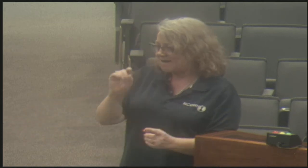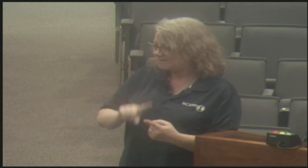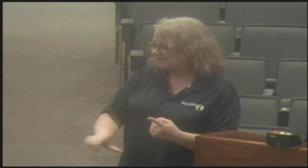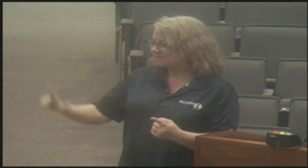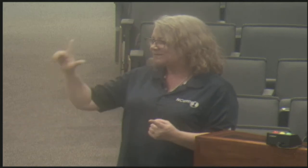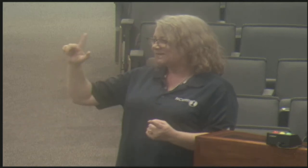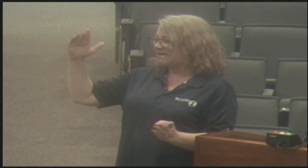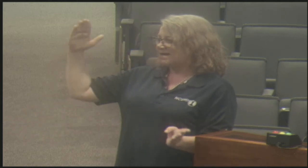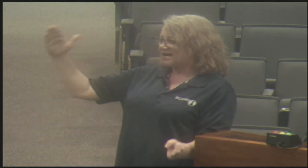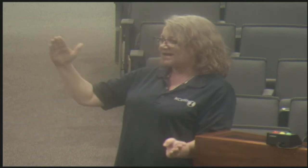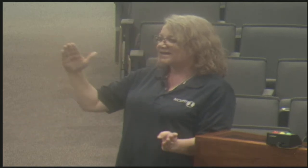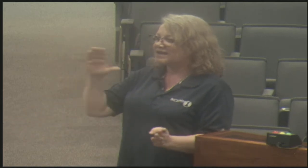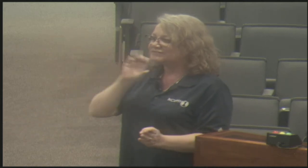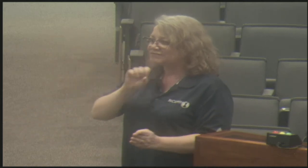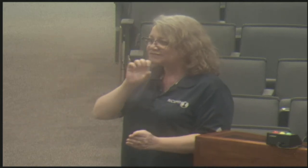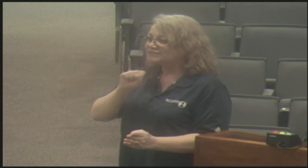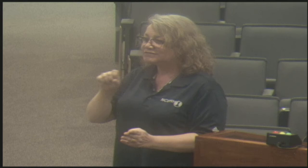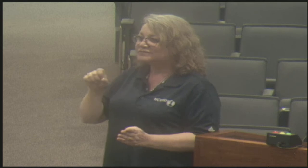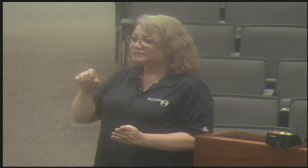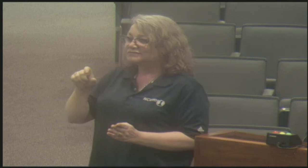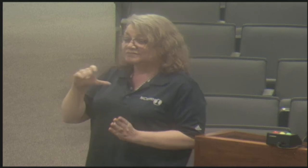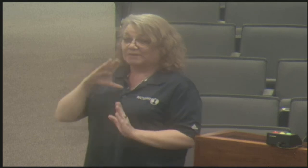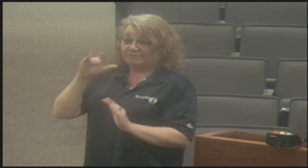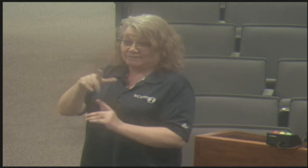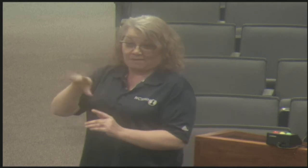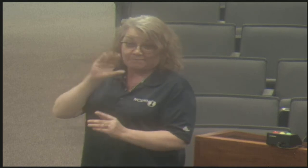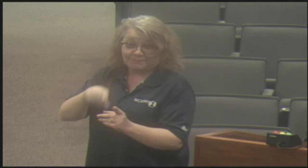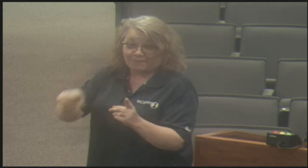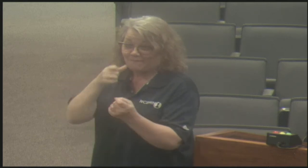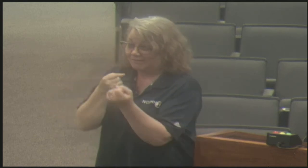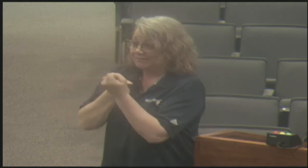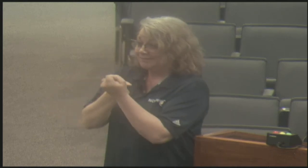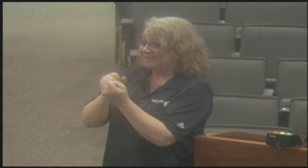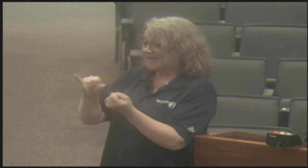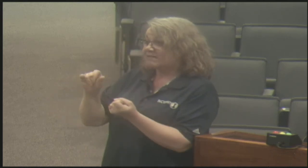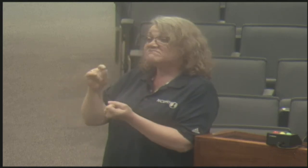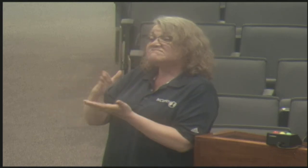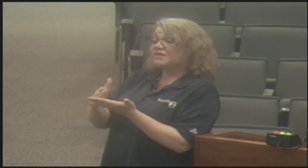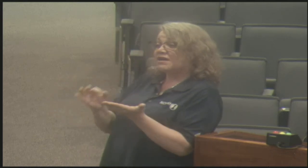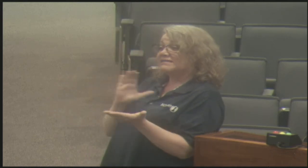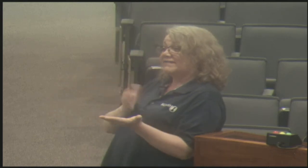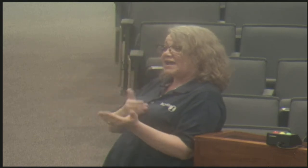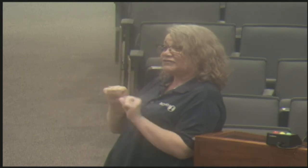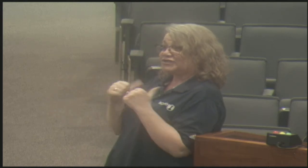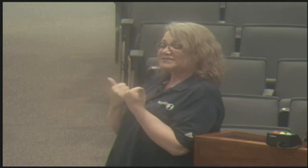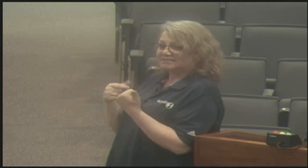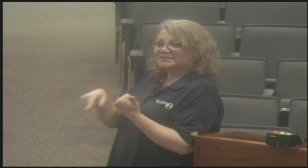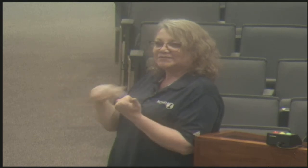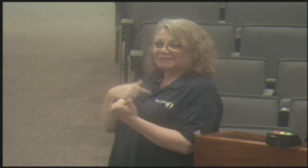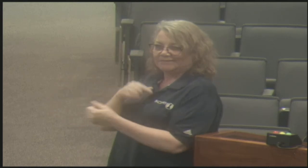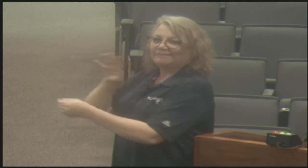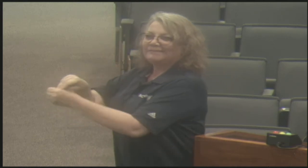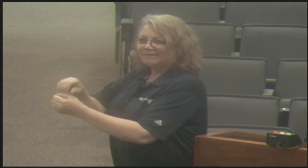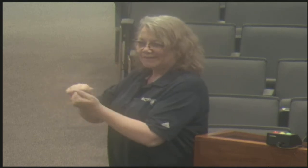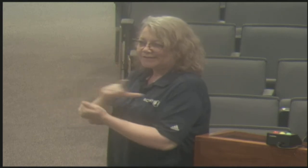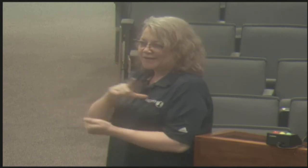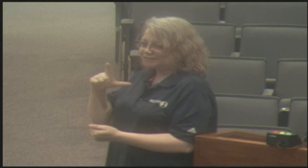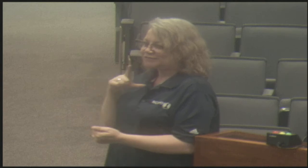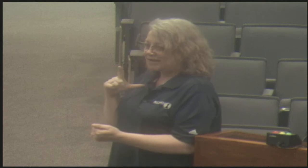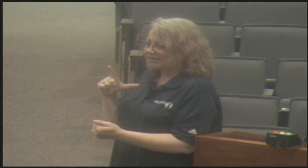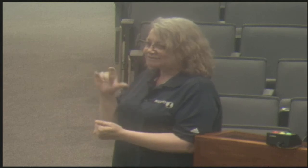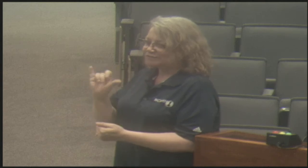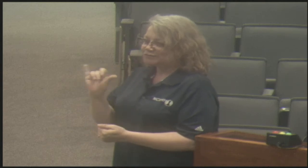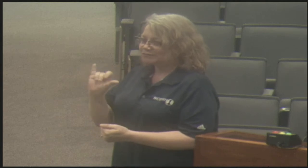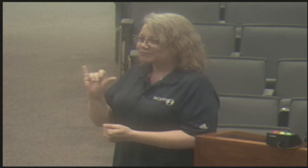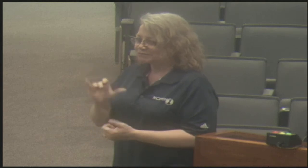coverage for children to receive hearing aids, but that only covers those 0 to 21. And so hopefully